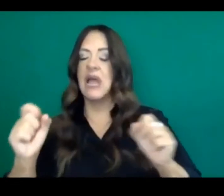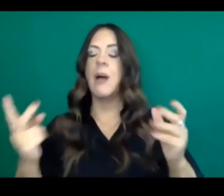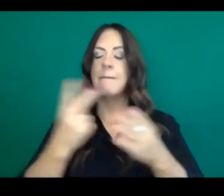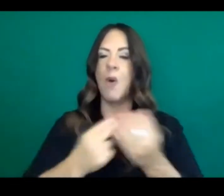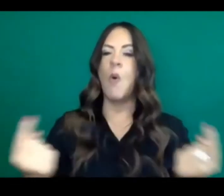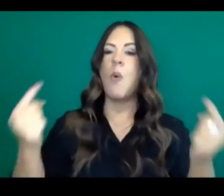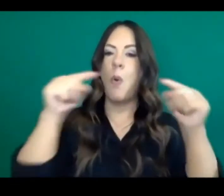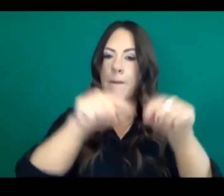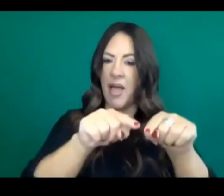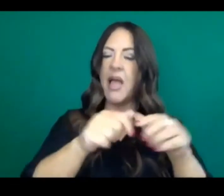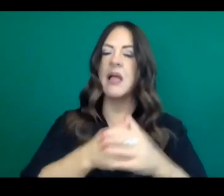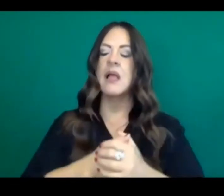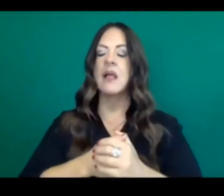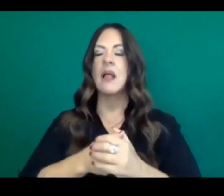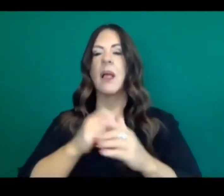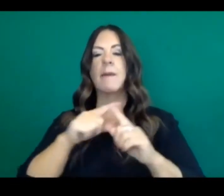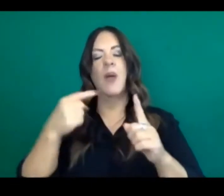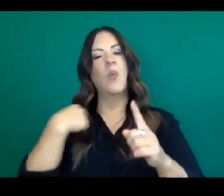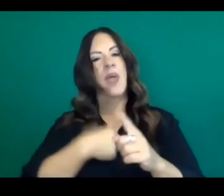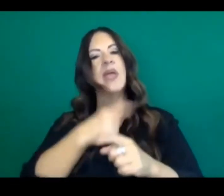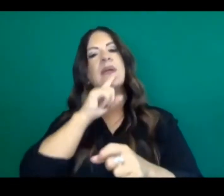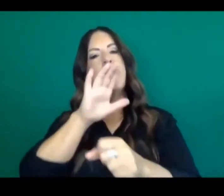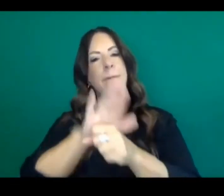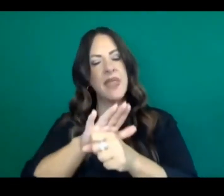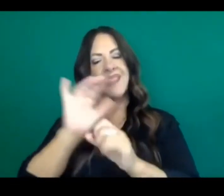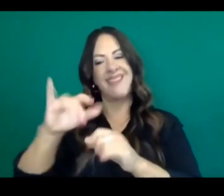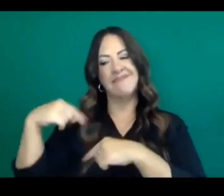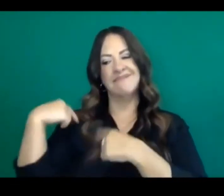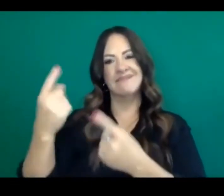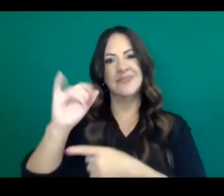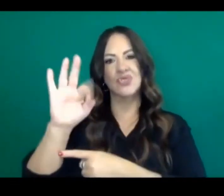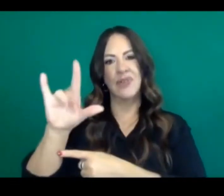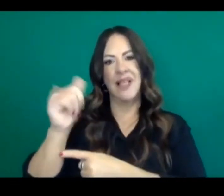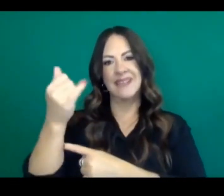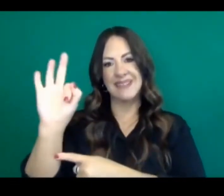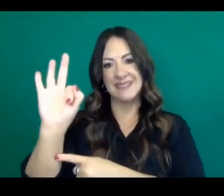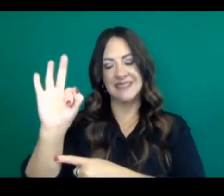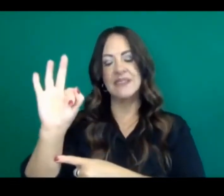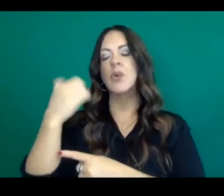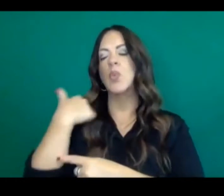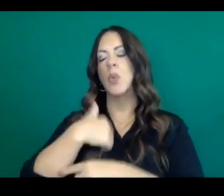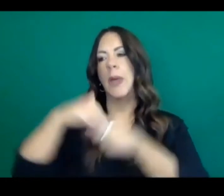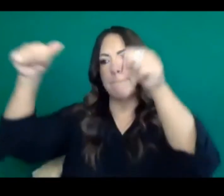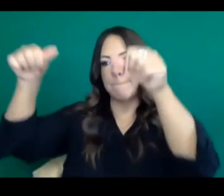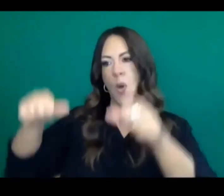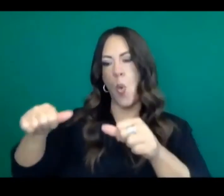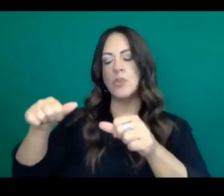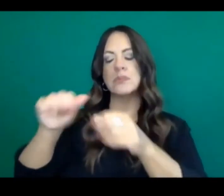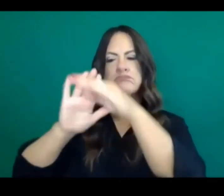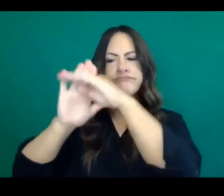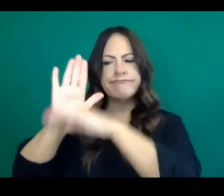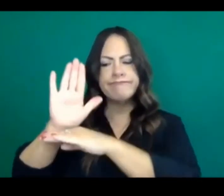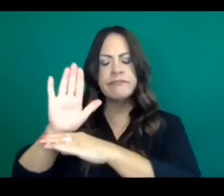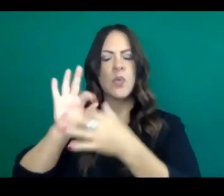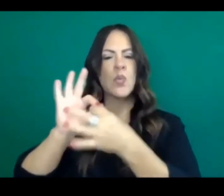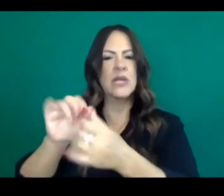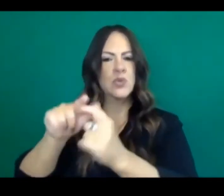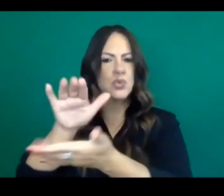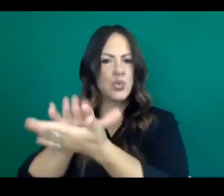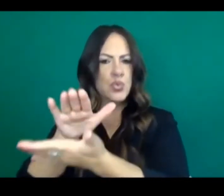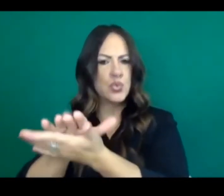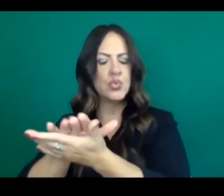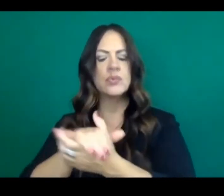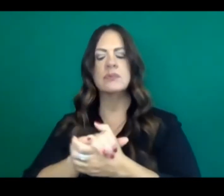as we committed to on July 19th when we put out our school guidance, that two things still maintain.